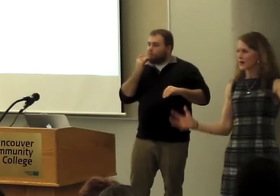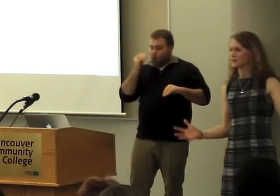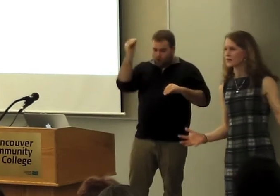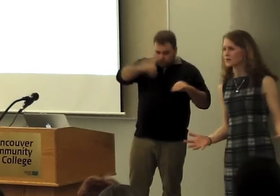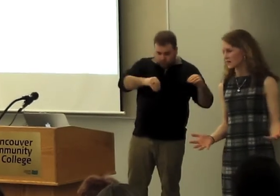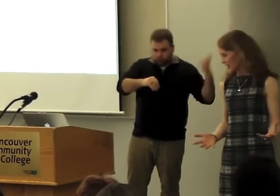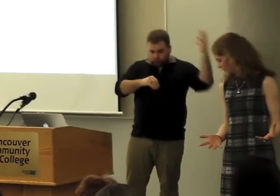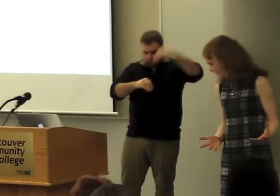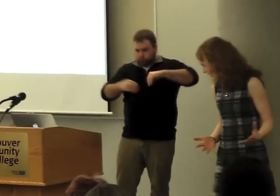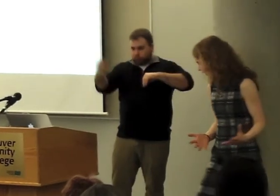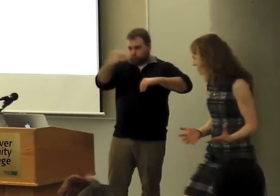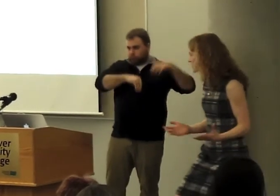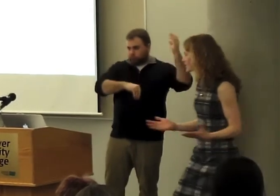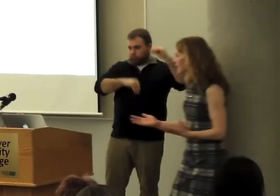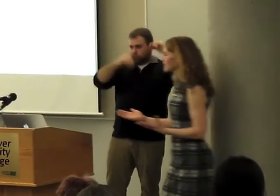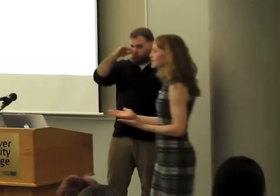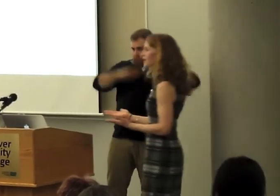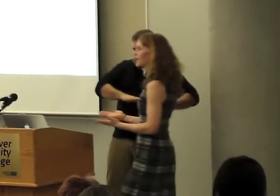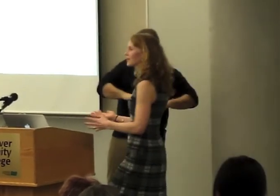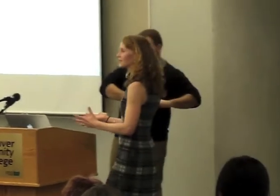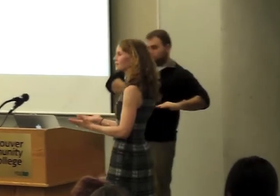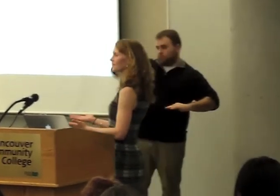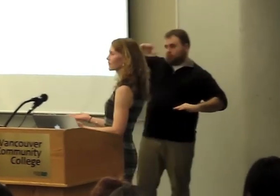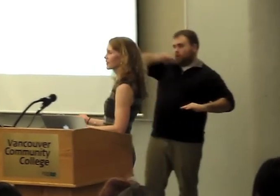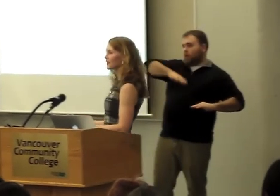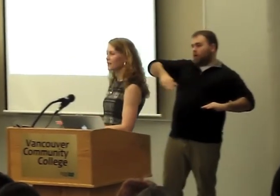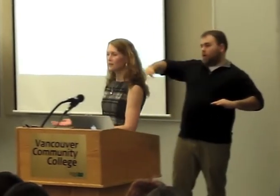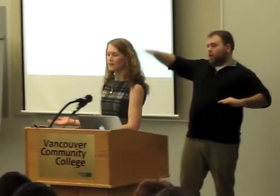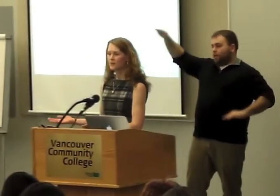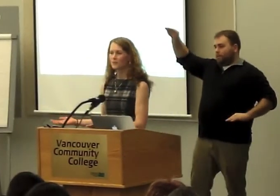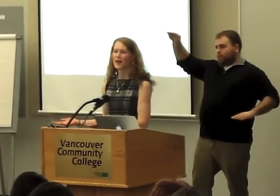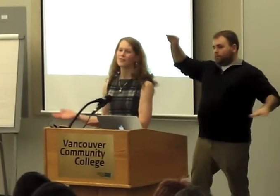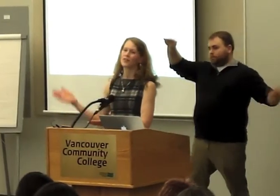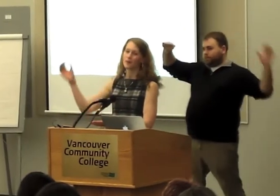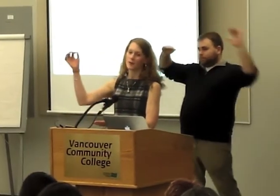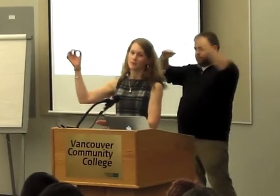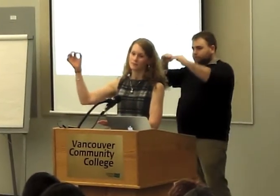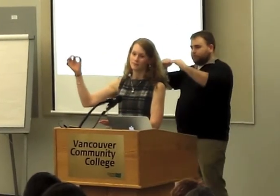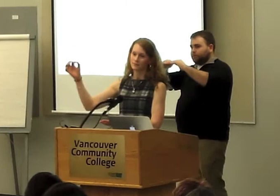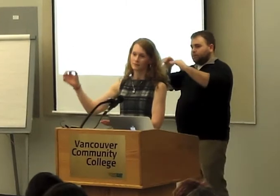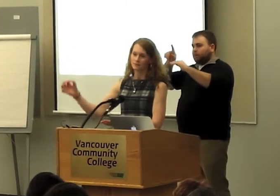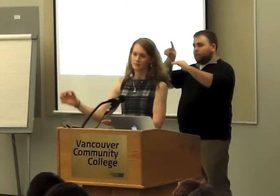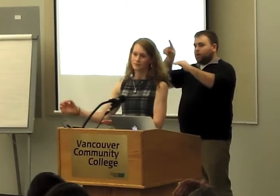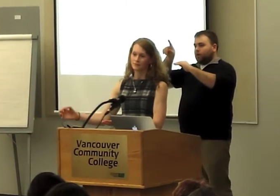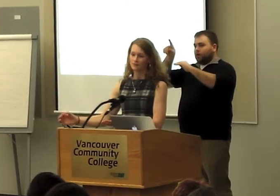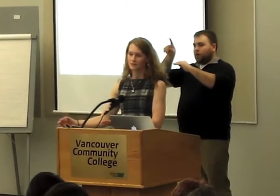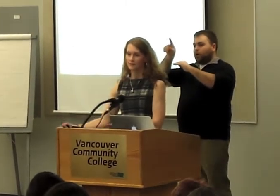all of these are piled on this side. And on this side of the scale, we have a comma.